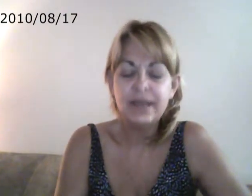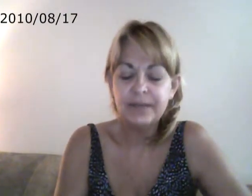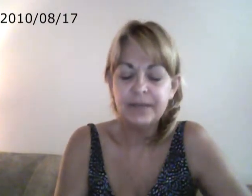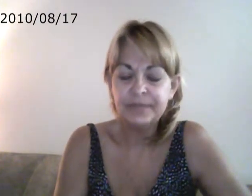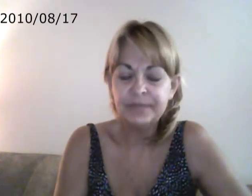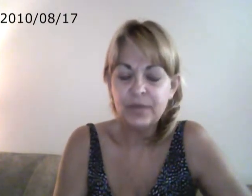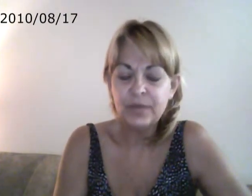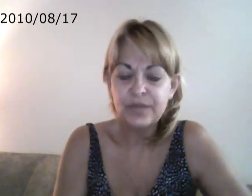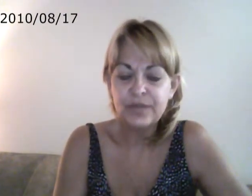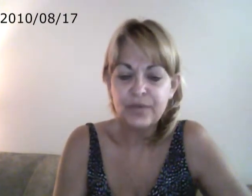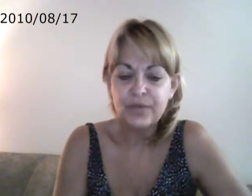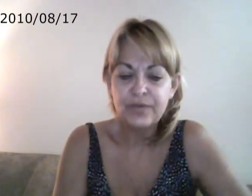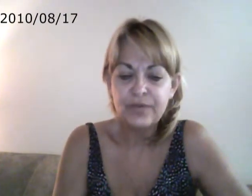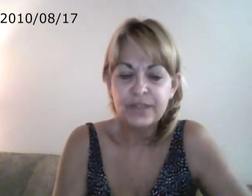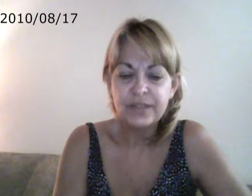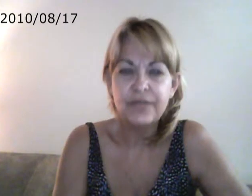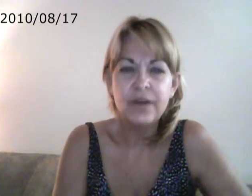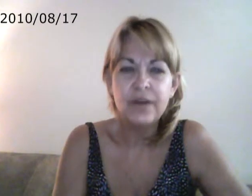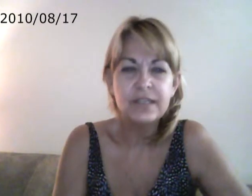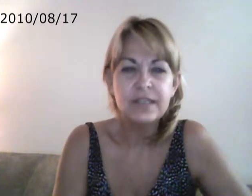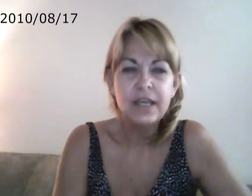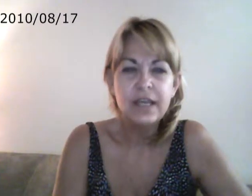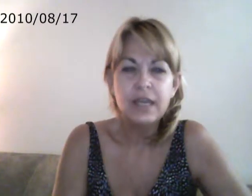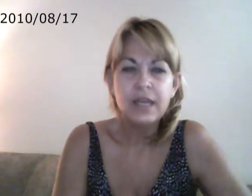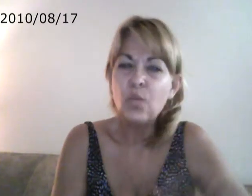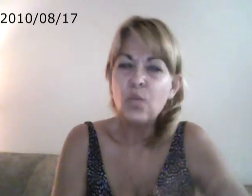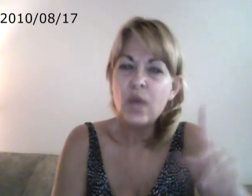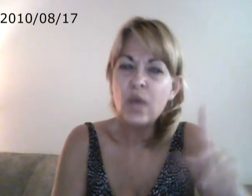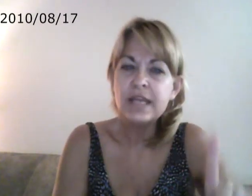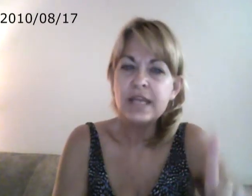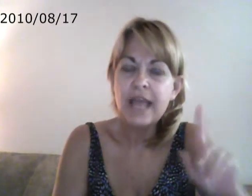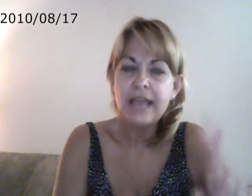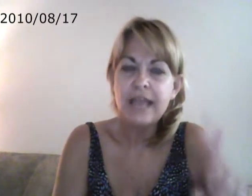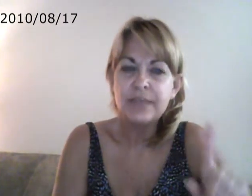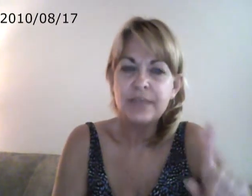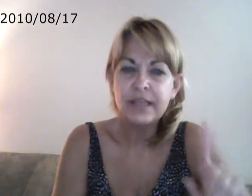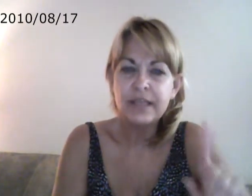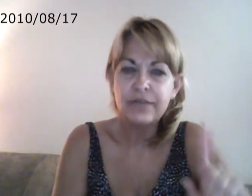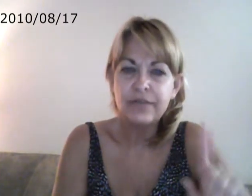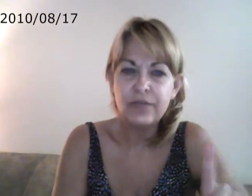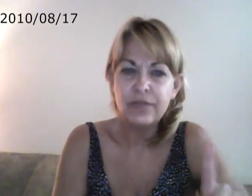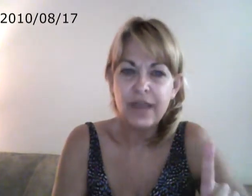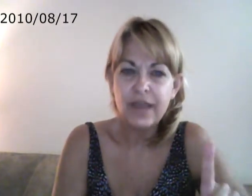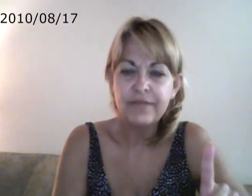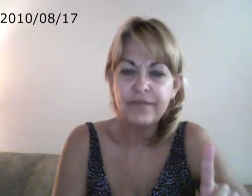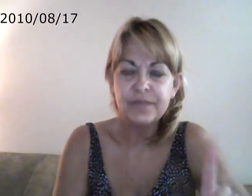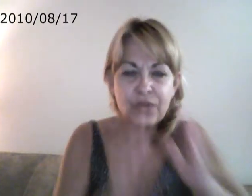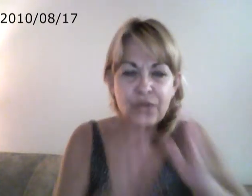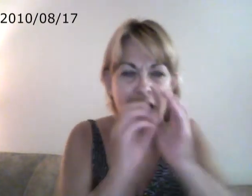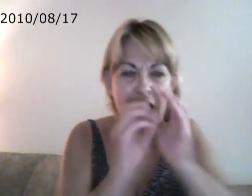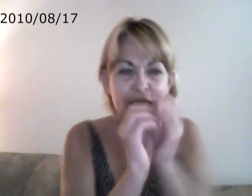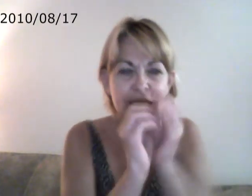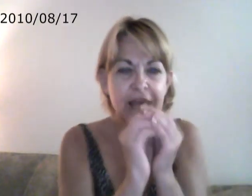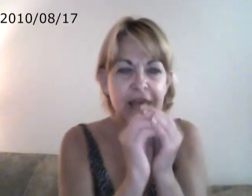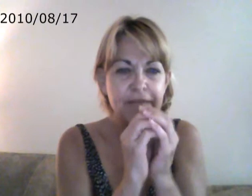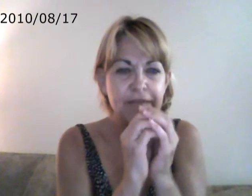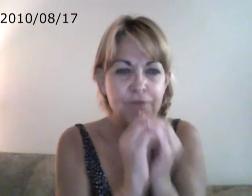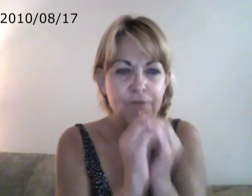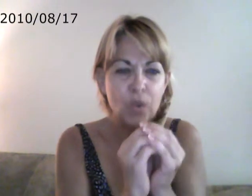what's the word for it, savants in one aspect of their life. So they're highly, highly focused